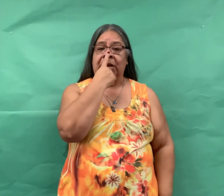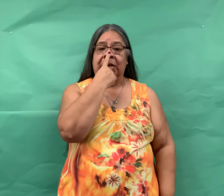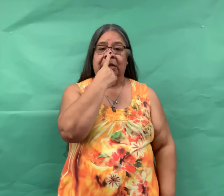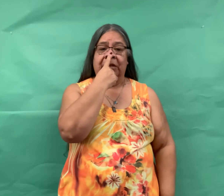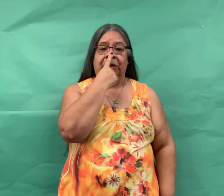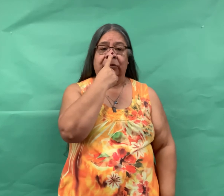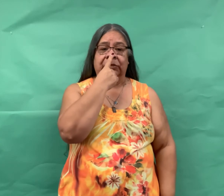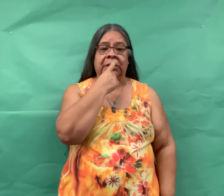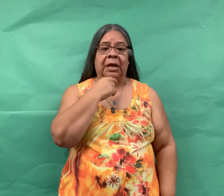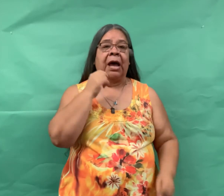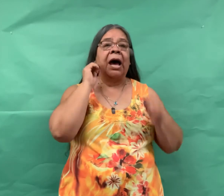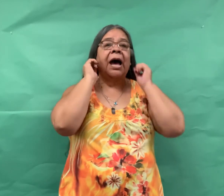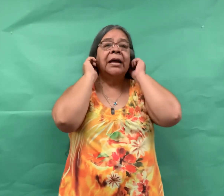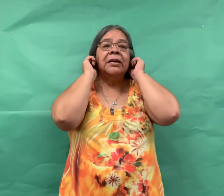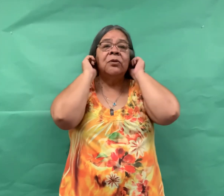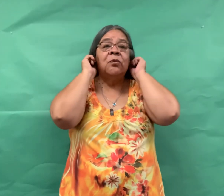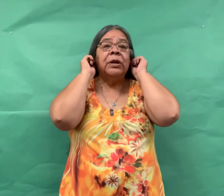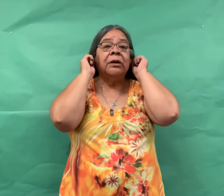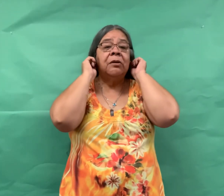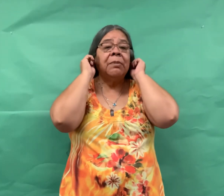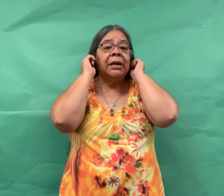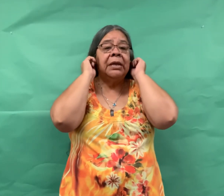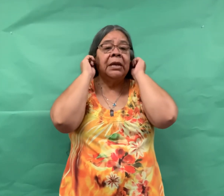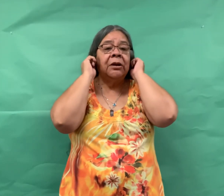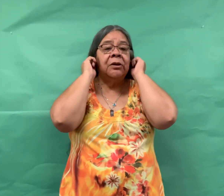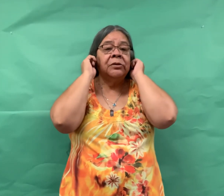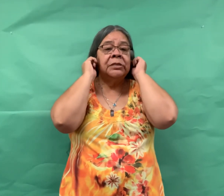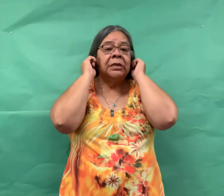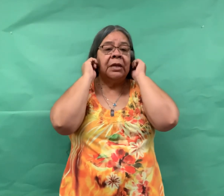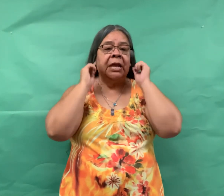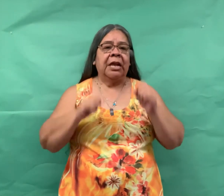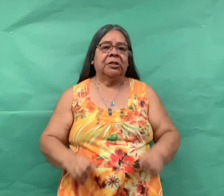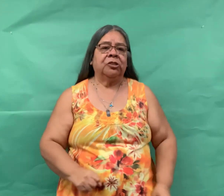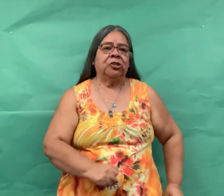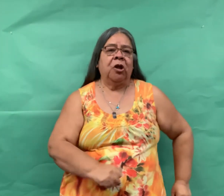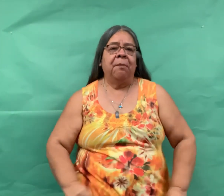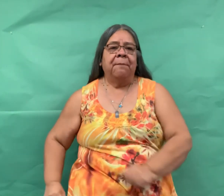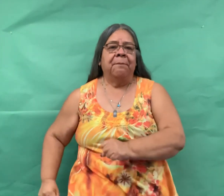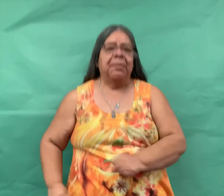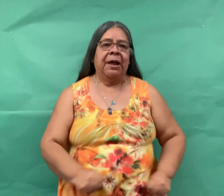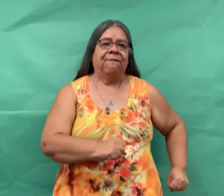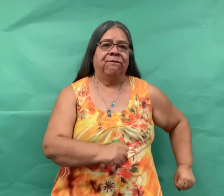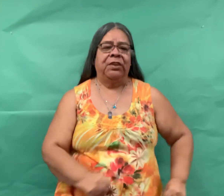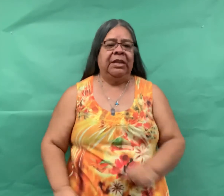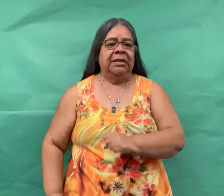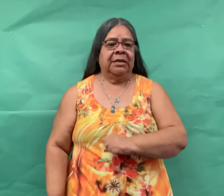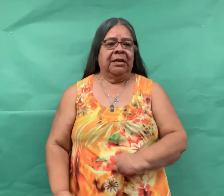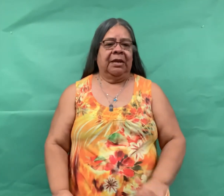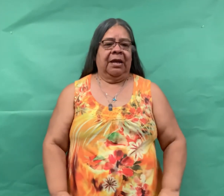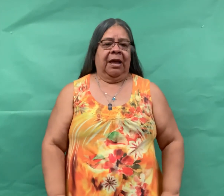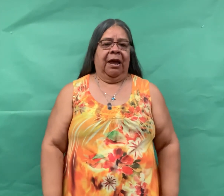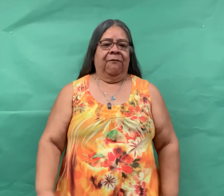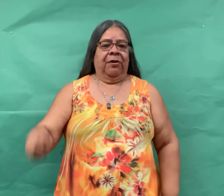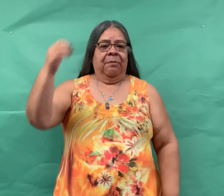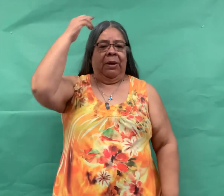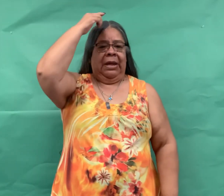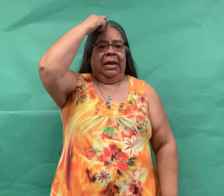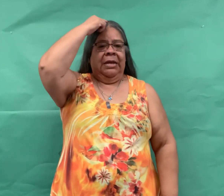little nose. I can wiggle my ears and stomp my feet from my head